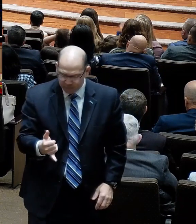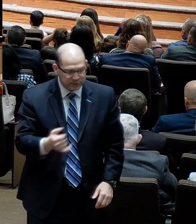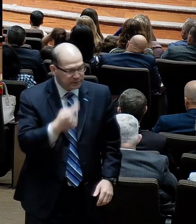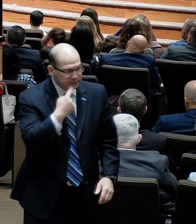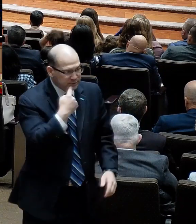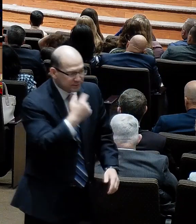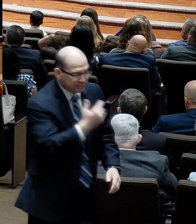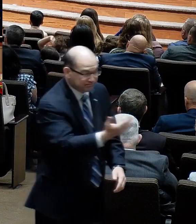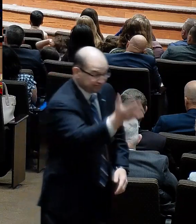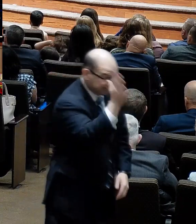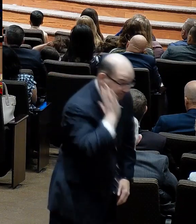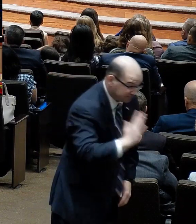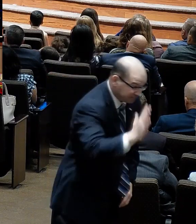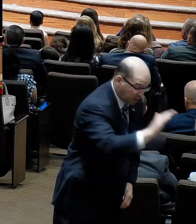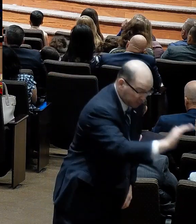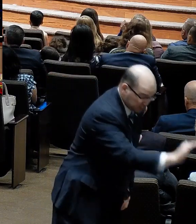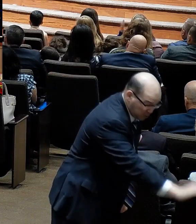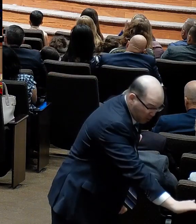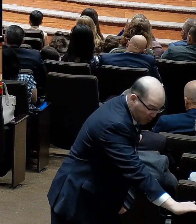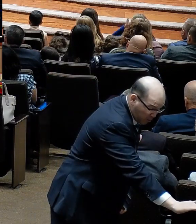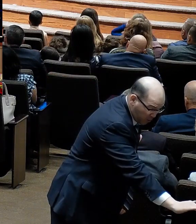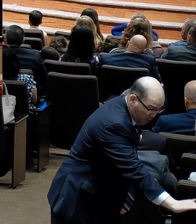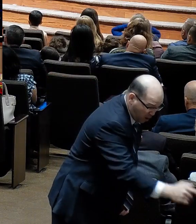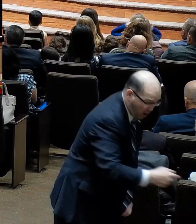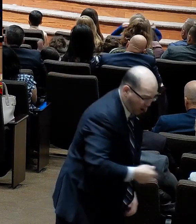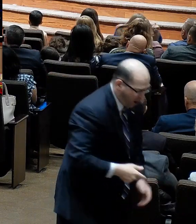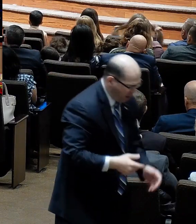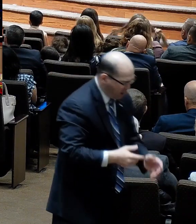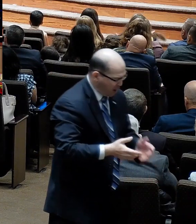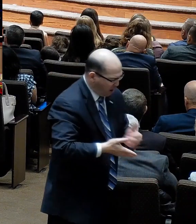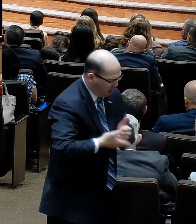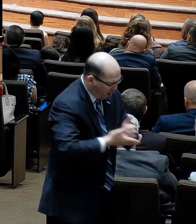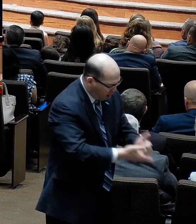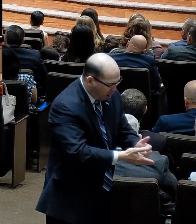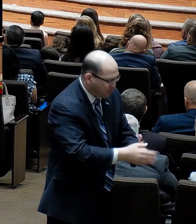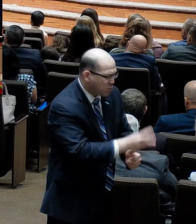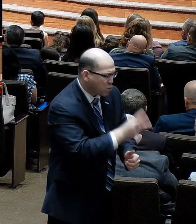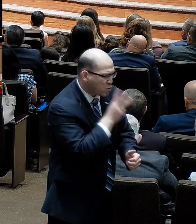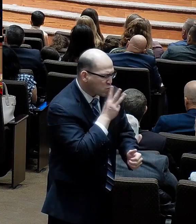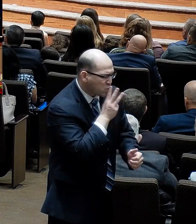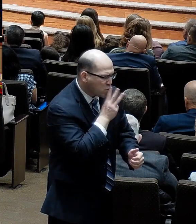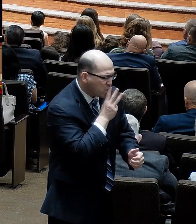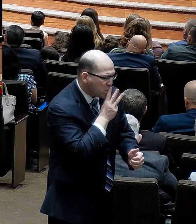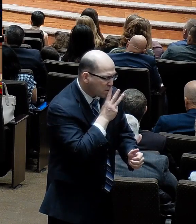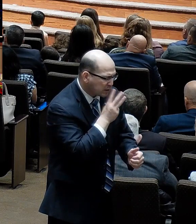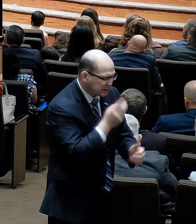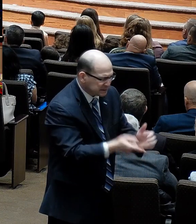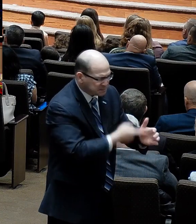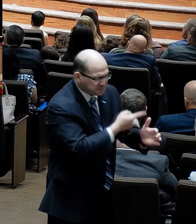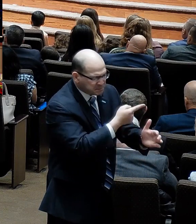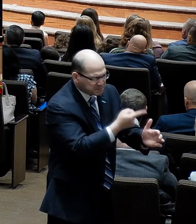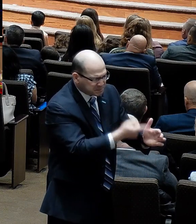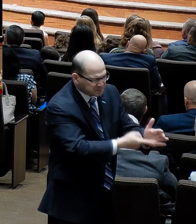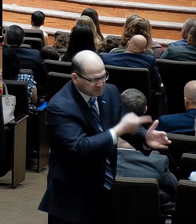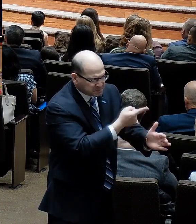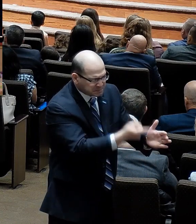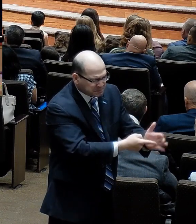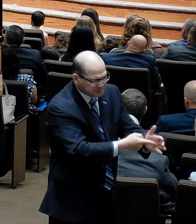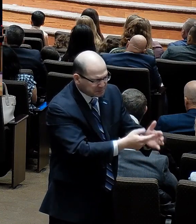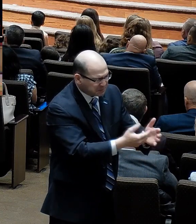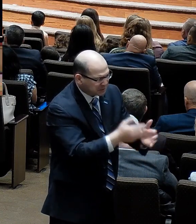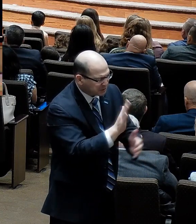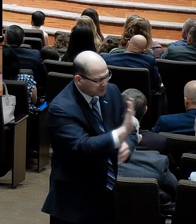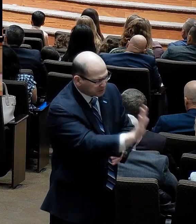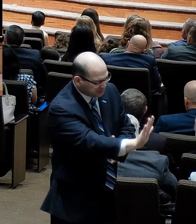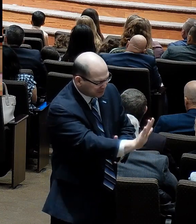And so now I have the deepest rooted trees in this whole region. My trees, while others are wilting and withering